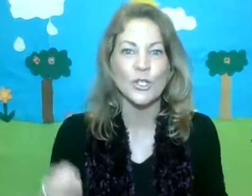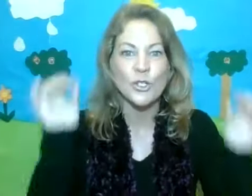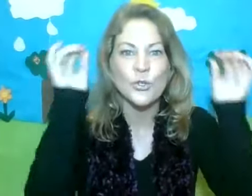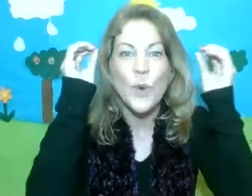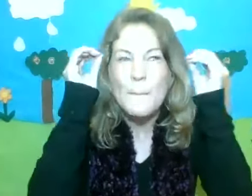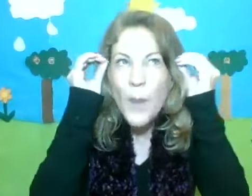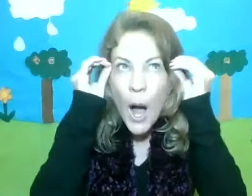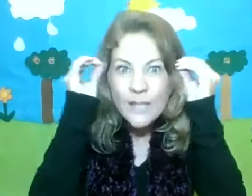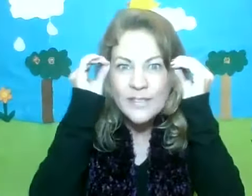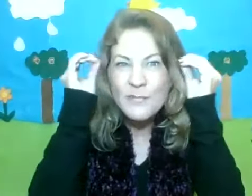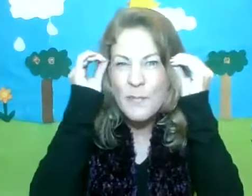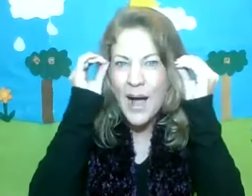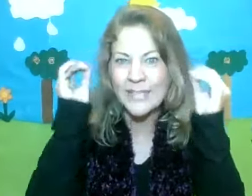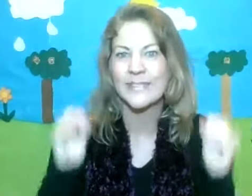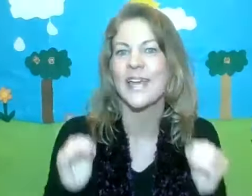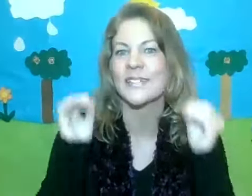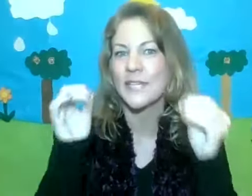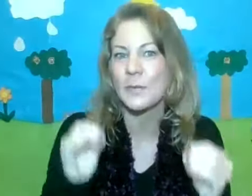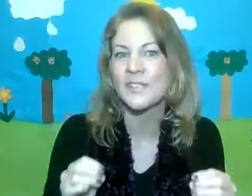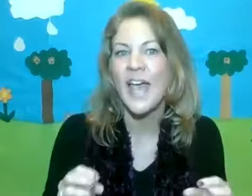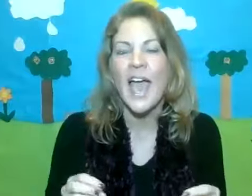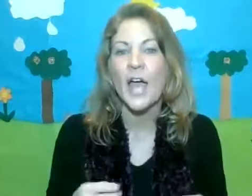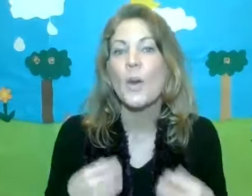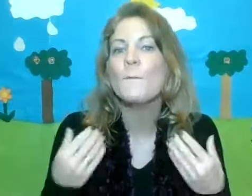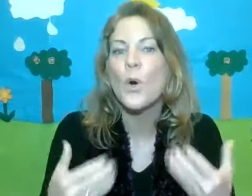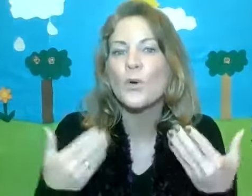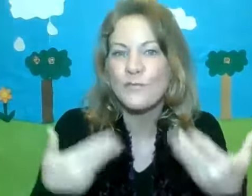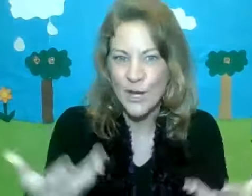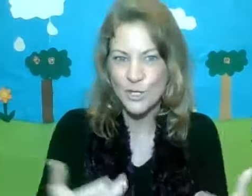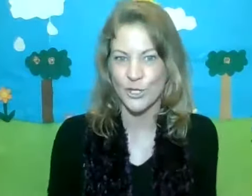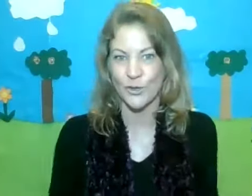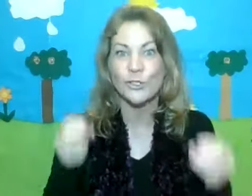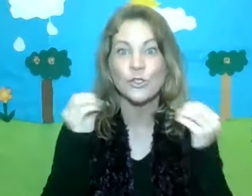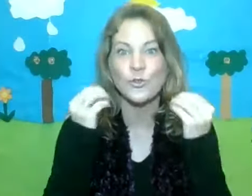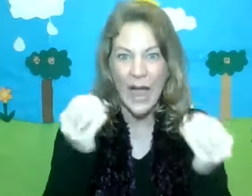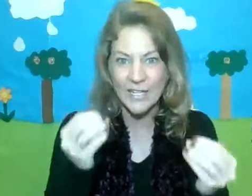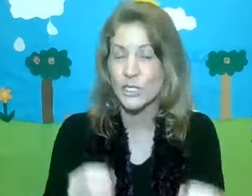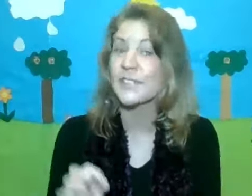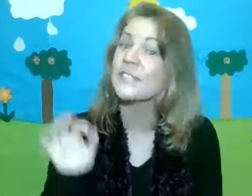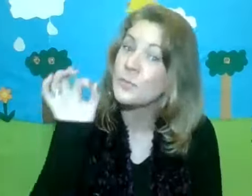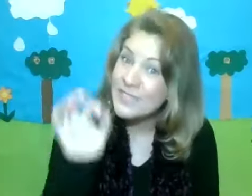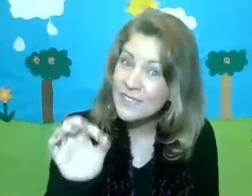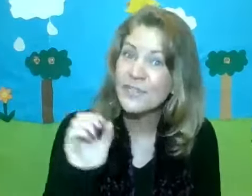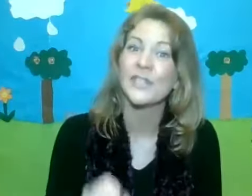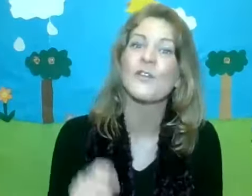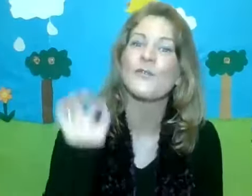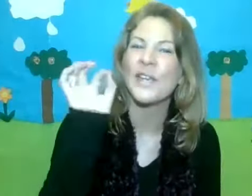to positive mindset tips and motivational strategies specifically for